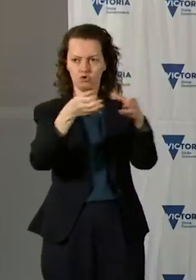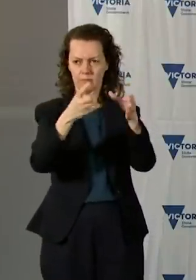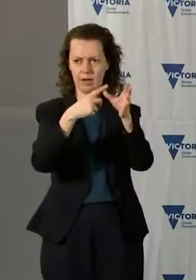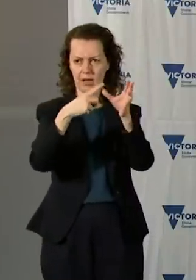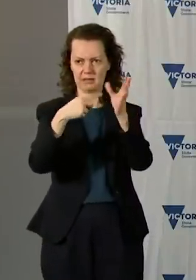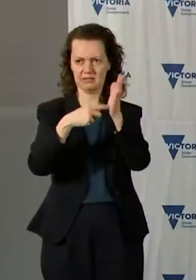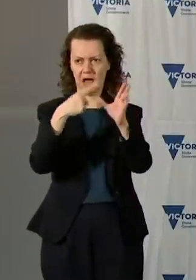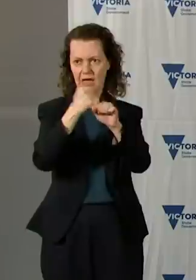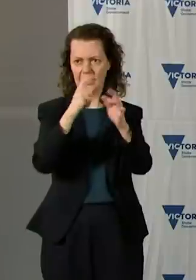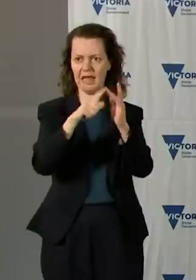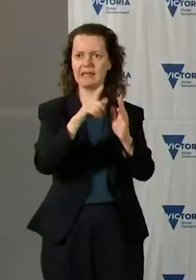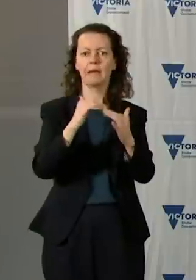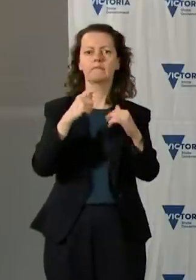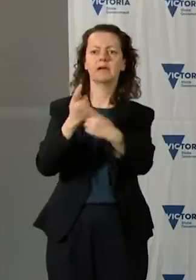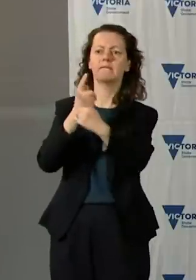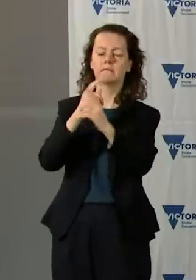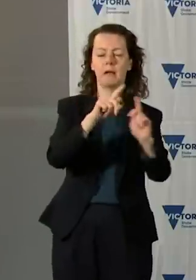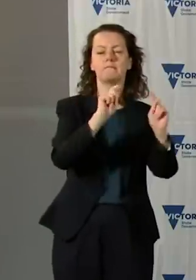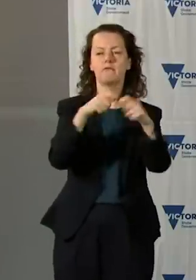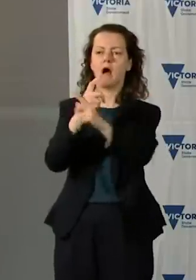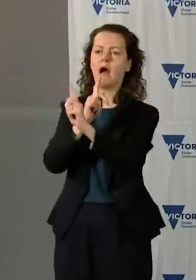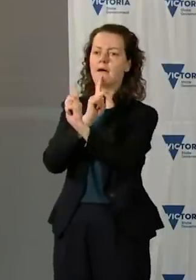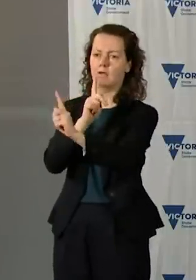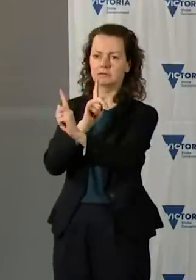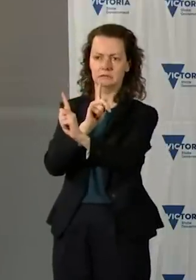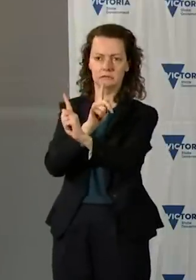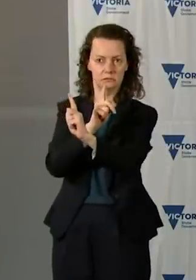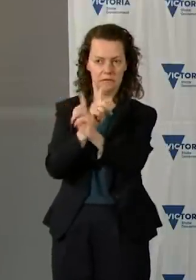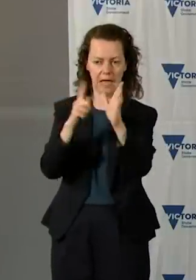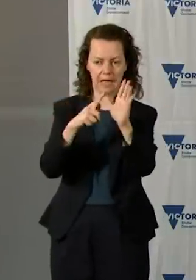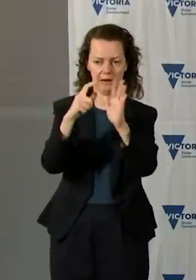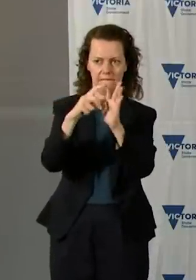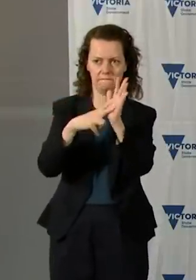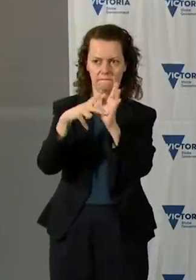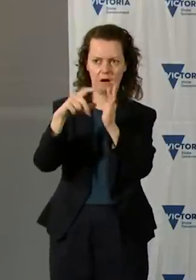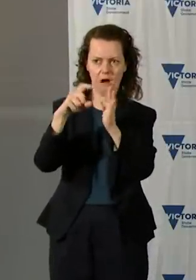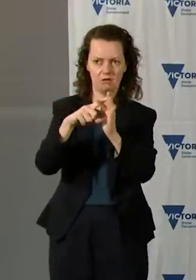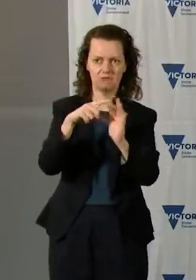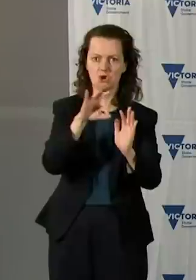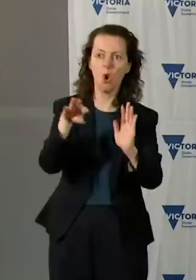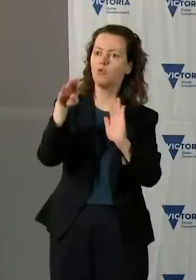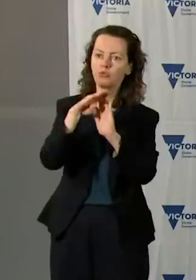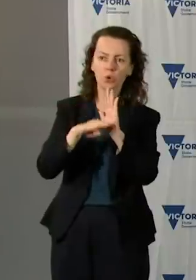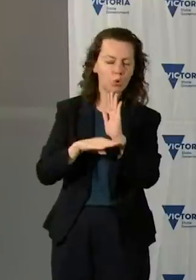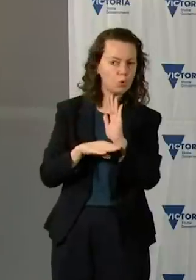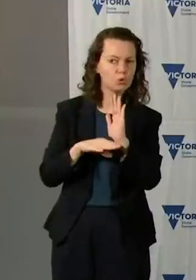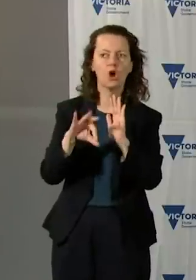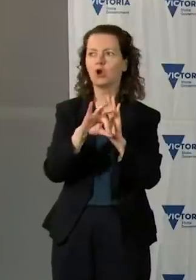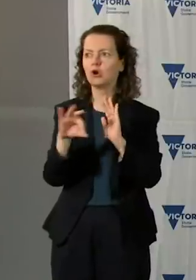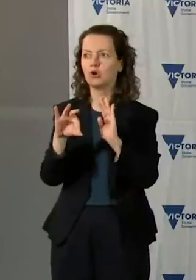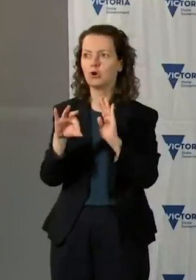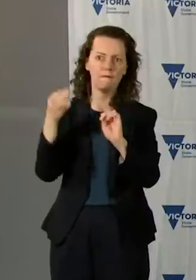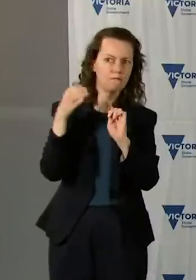is implicit in its name, and they are the most preeminent physicians and